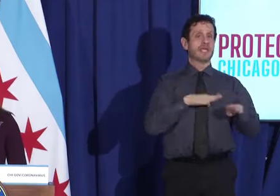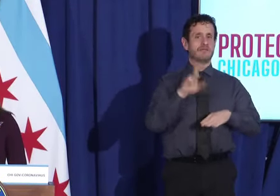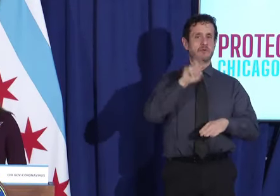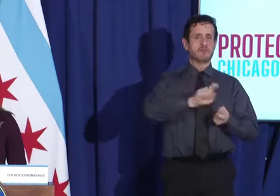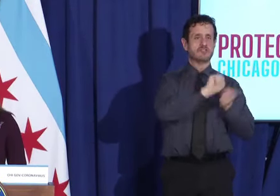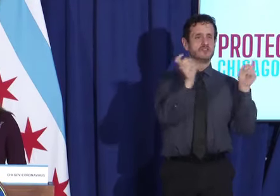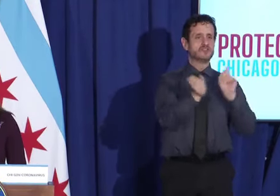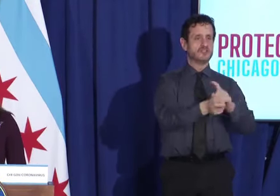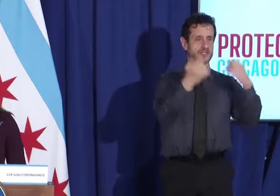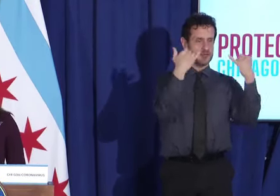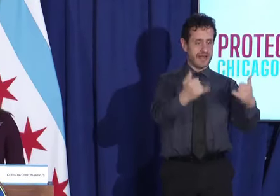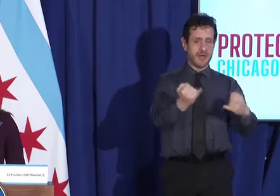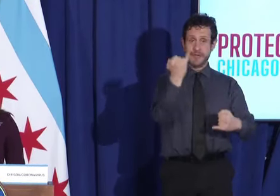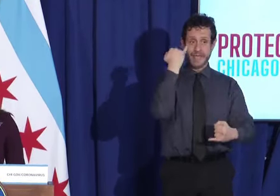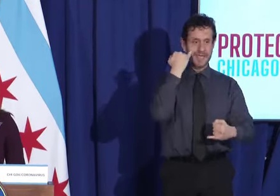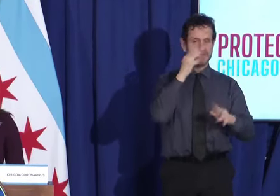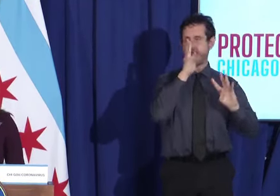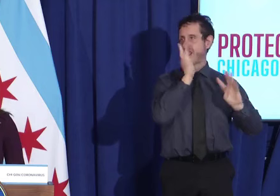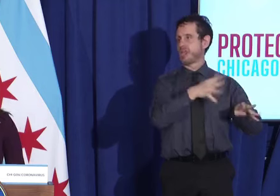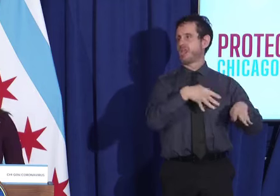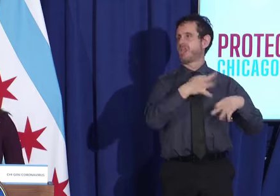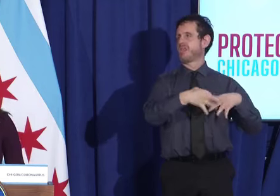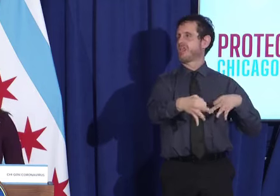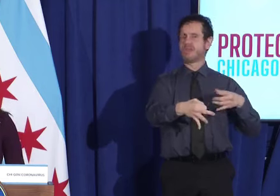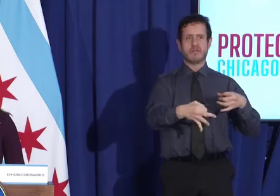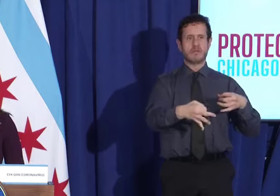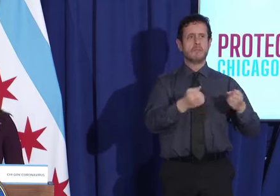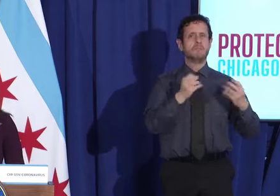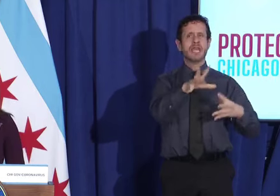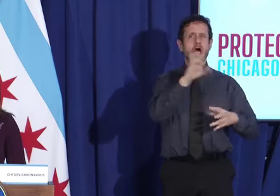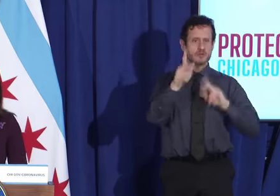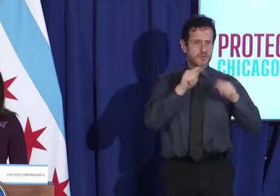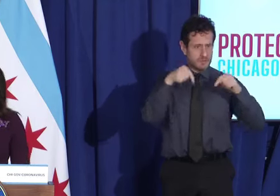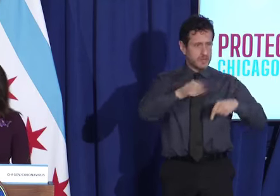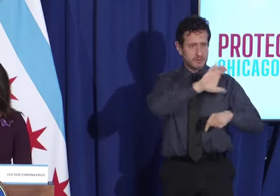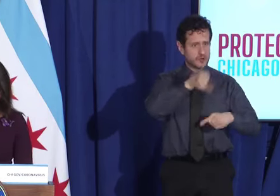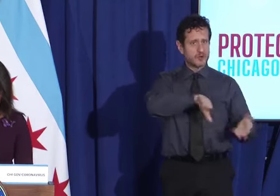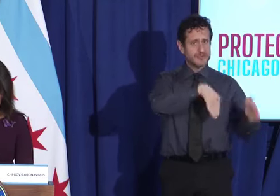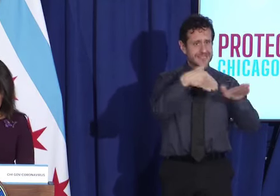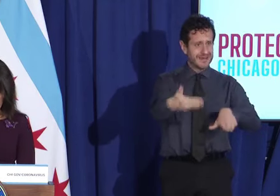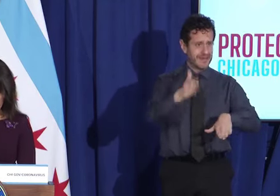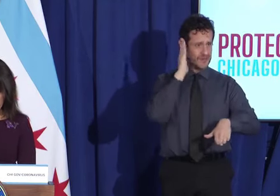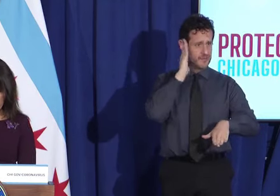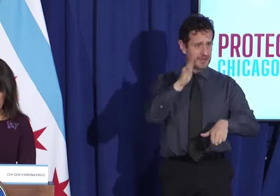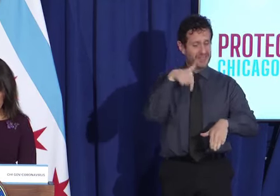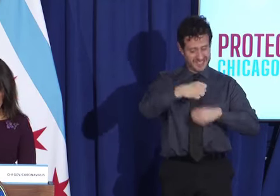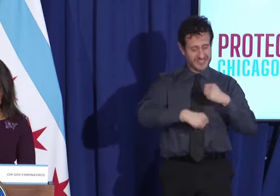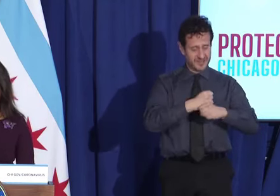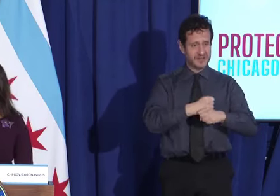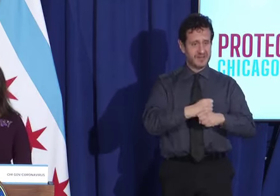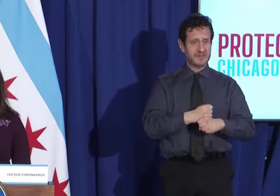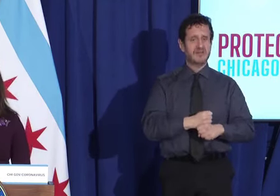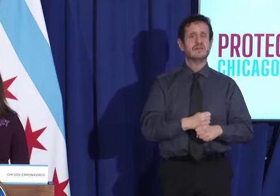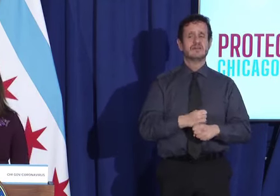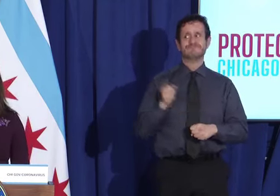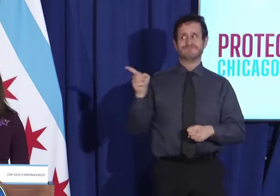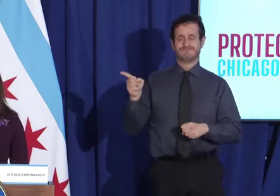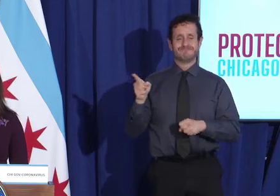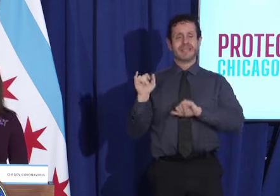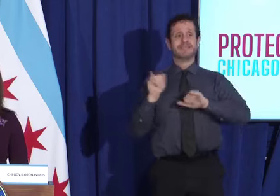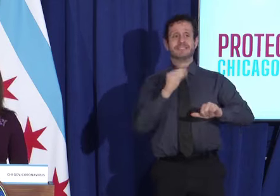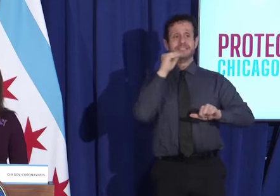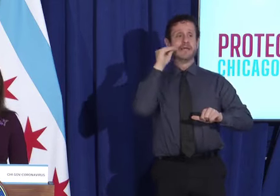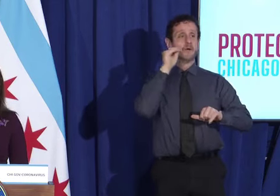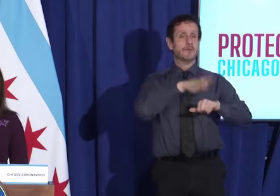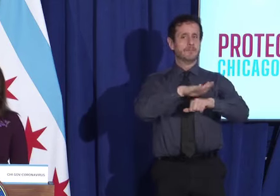now, hundreds of Chicagoans are going to die by the end of the year. By following this stay-at-home order advisory, you're not